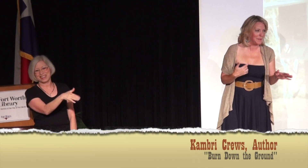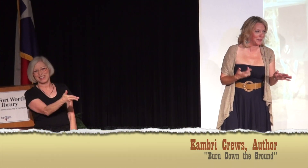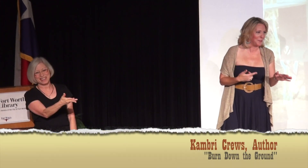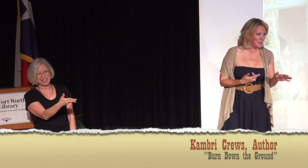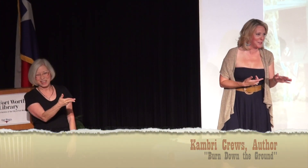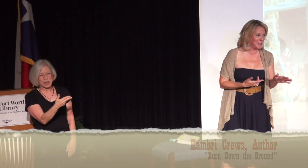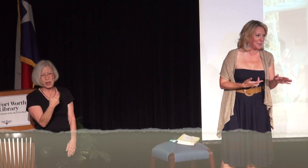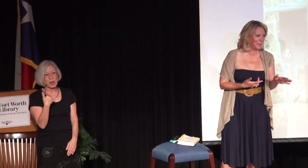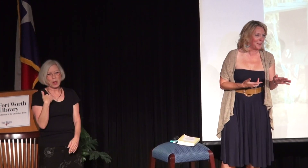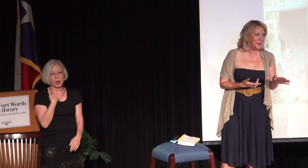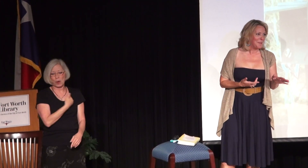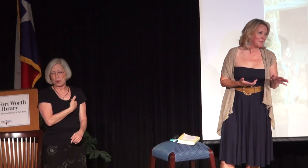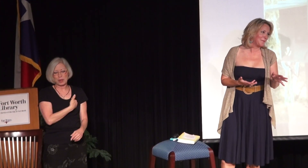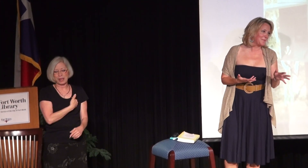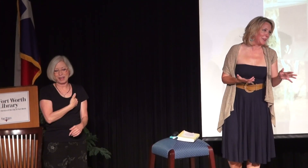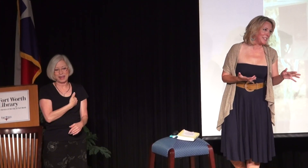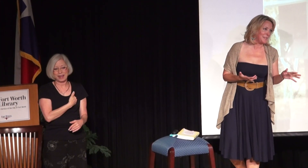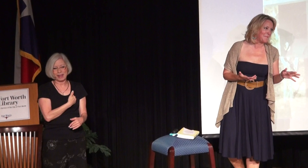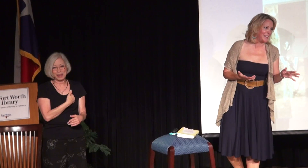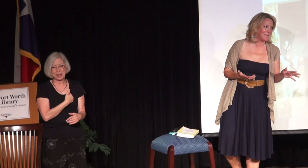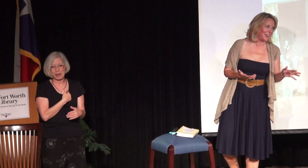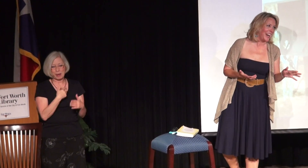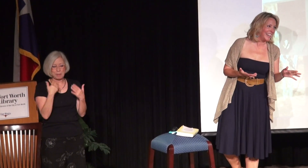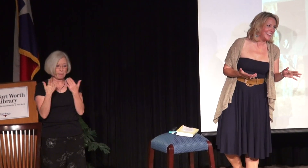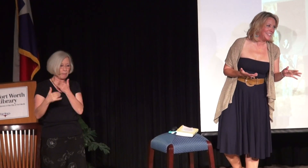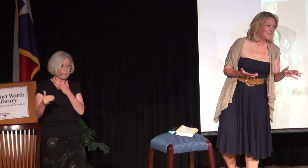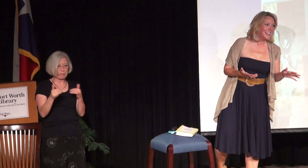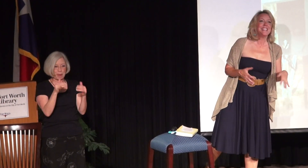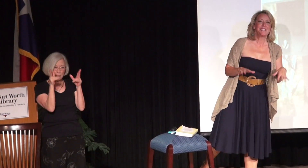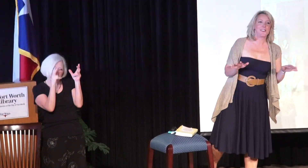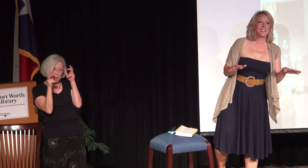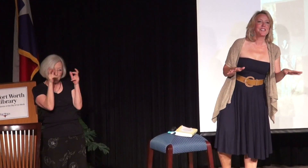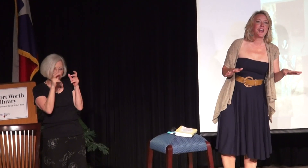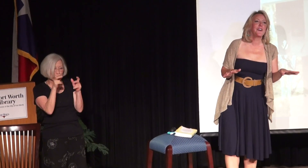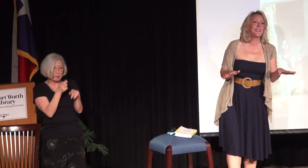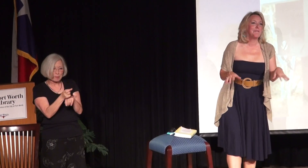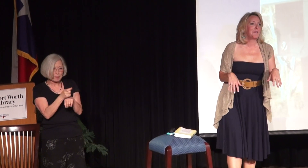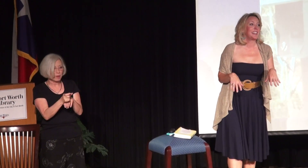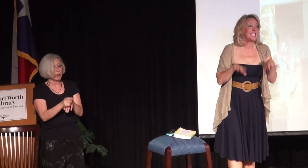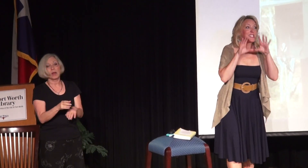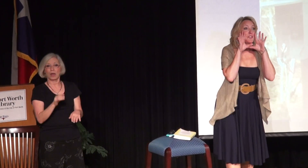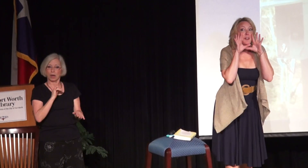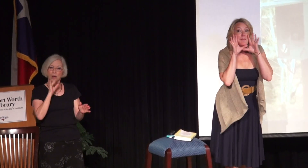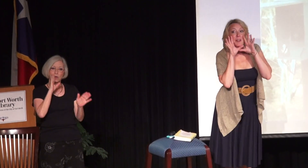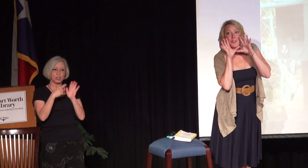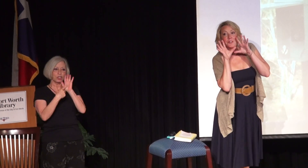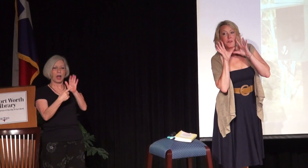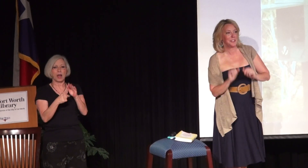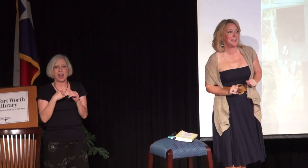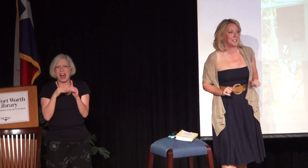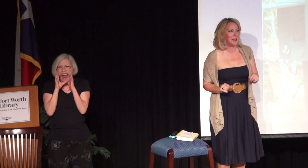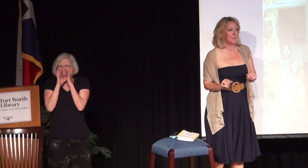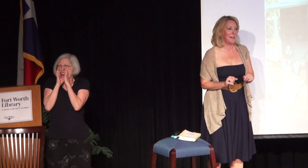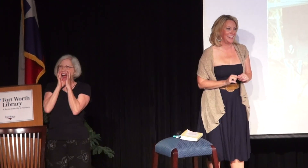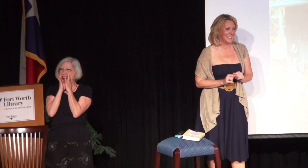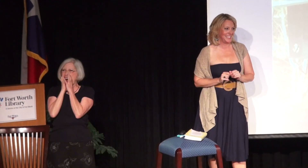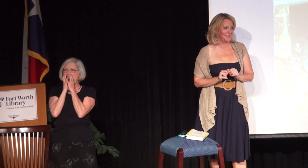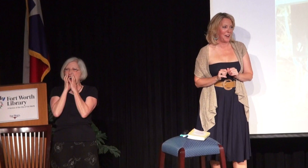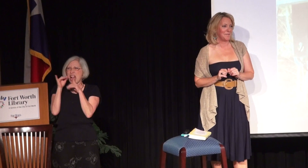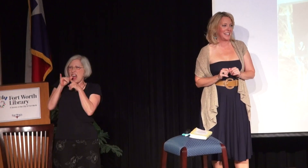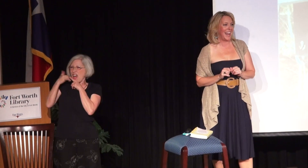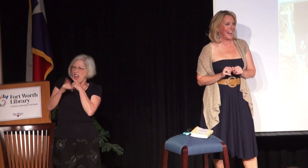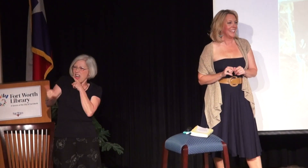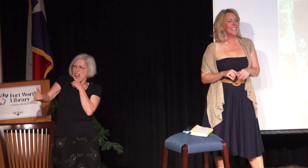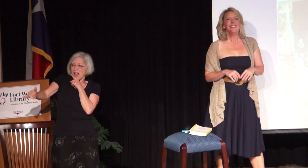this was all a big bruise, that we were pulling some big prank on them. So to show them I would like scream curse words at the top of my